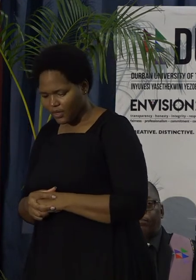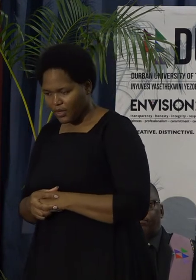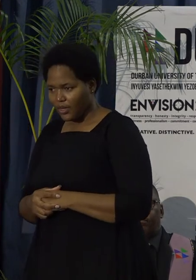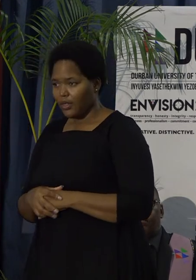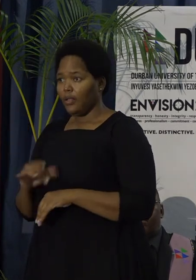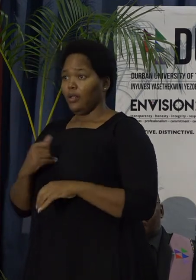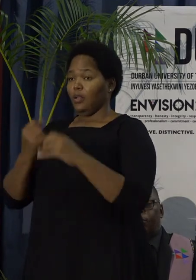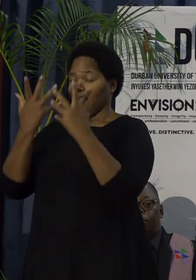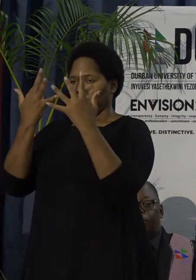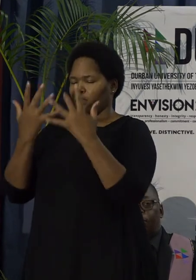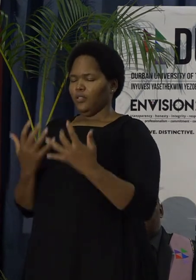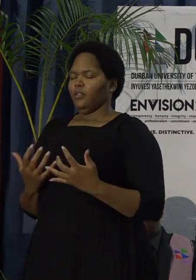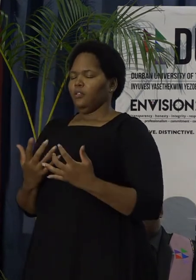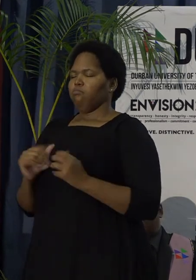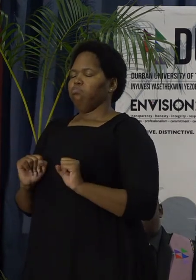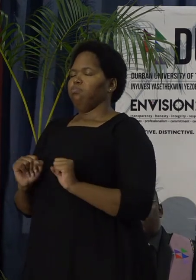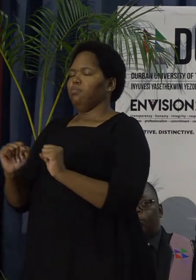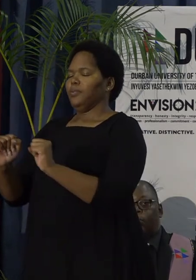Financial sustainability.